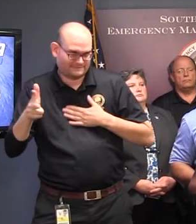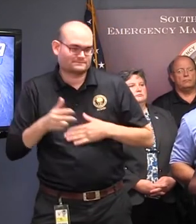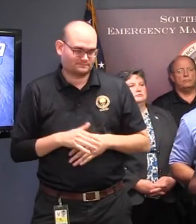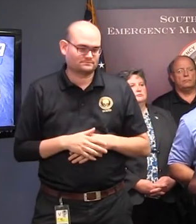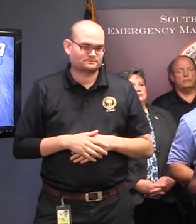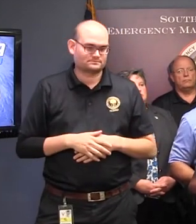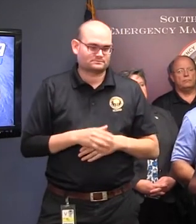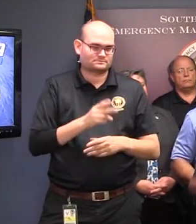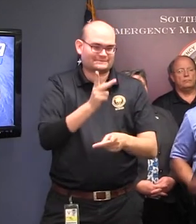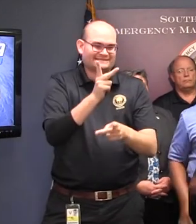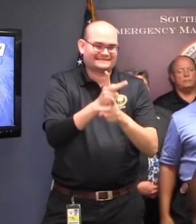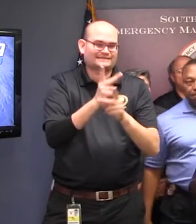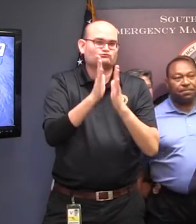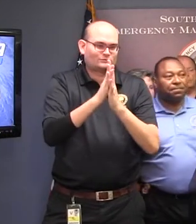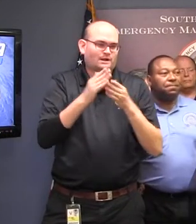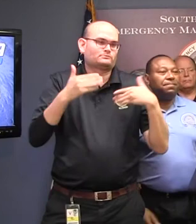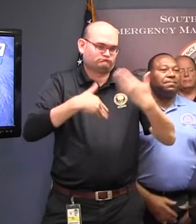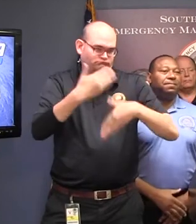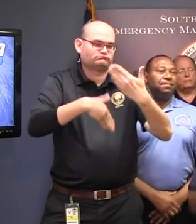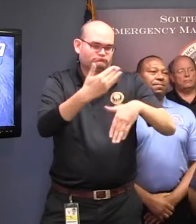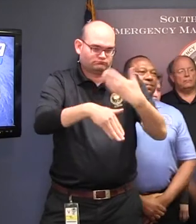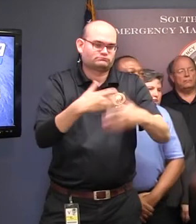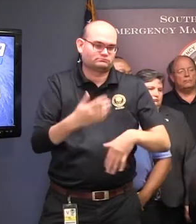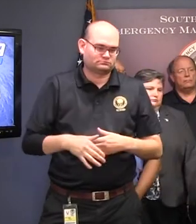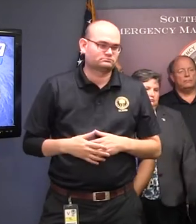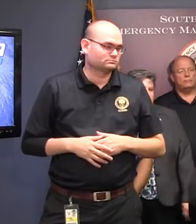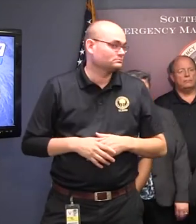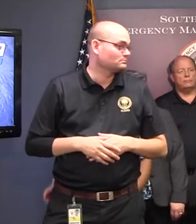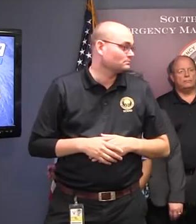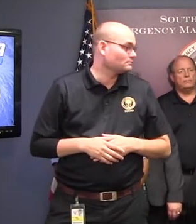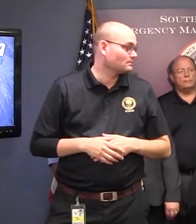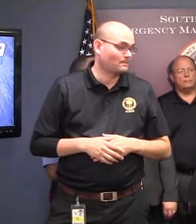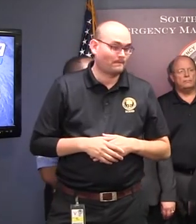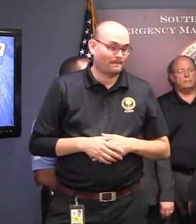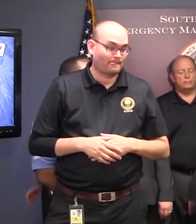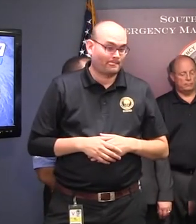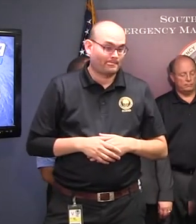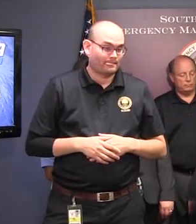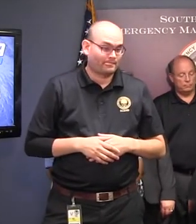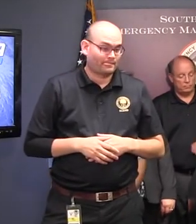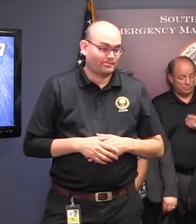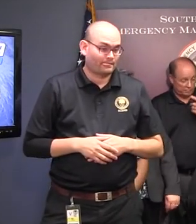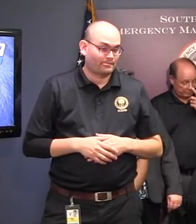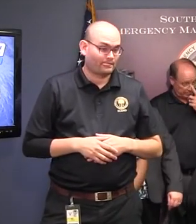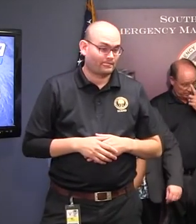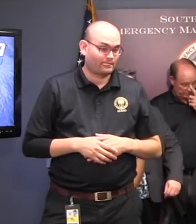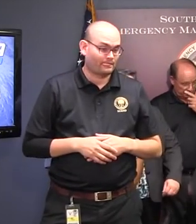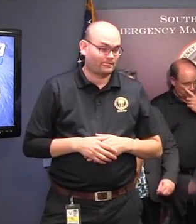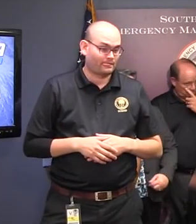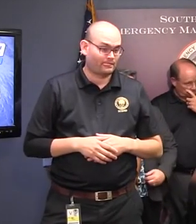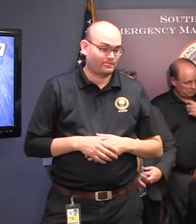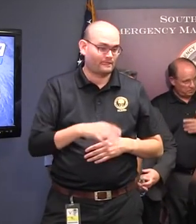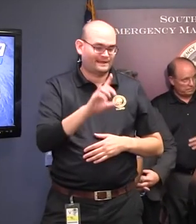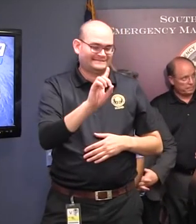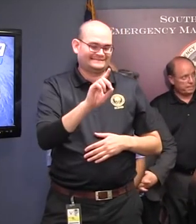flowing. Thank you. Thank you. Thank you. Mr. Wilson here from DHEC. Yes, sir. If you please.